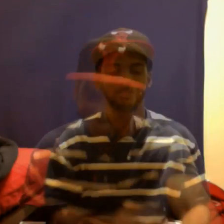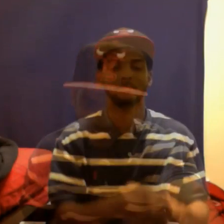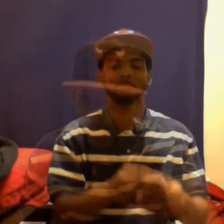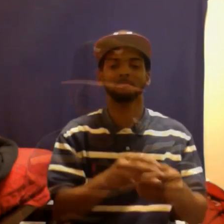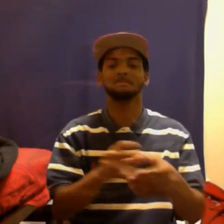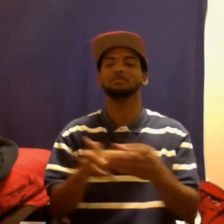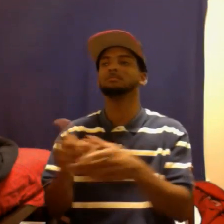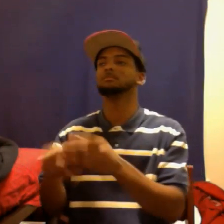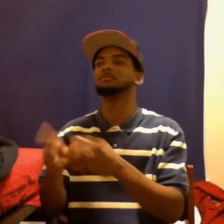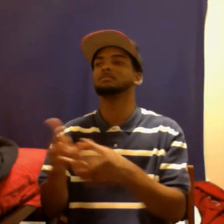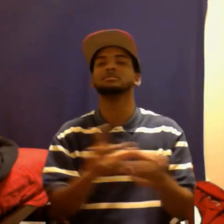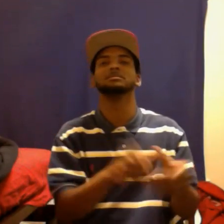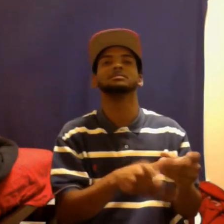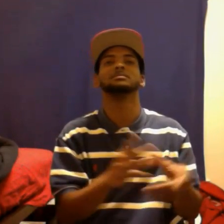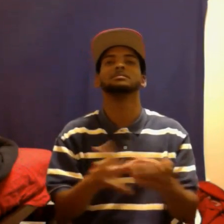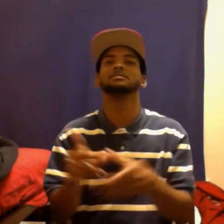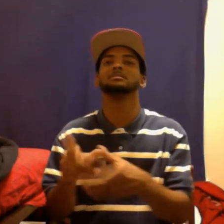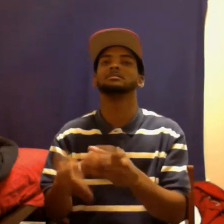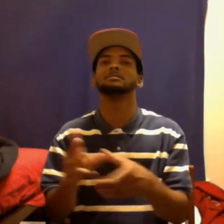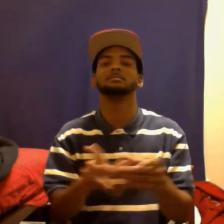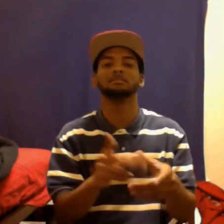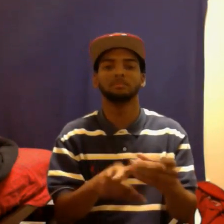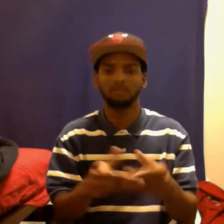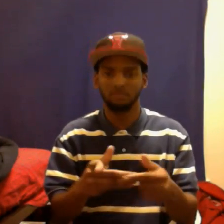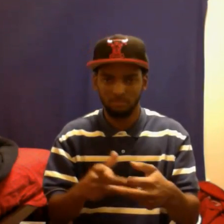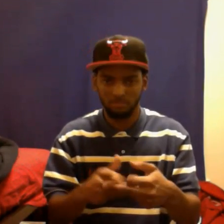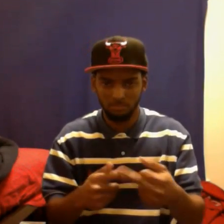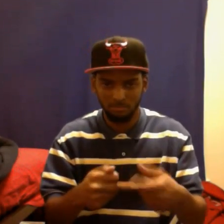Jesus We made it in America